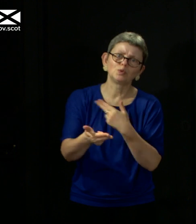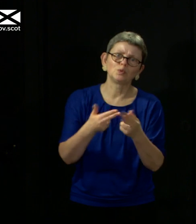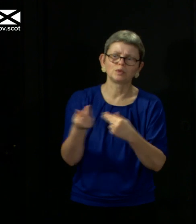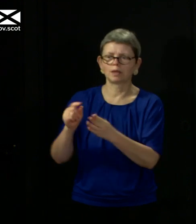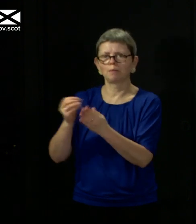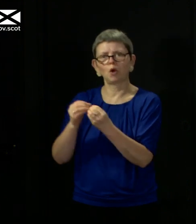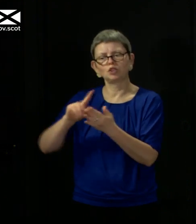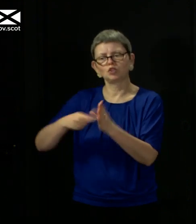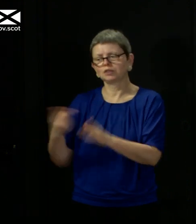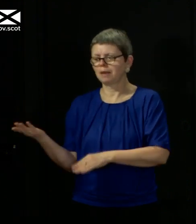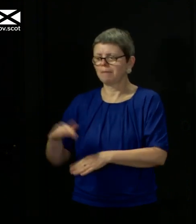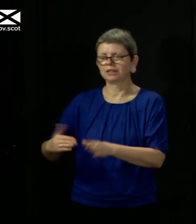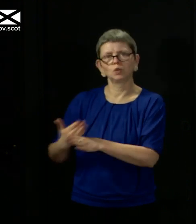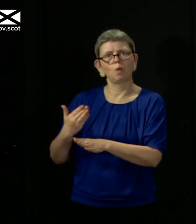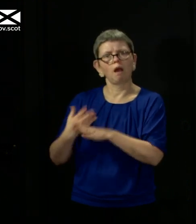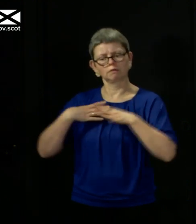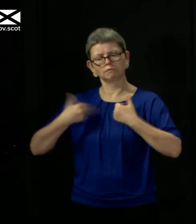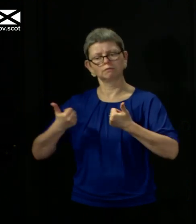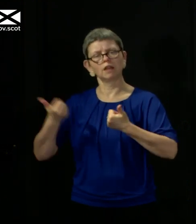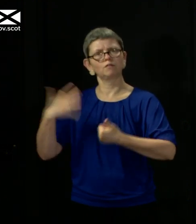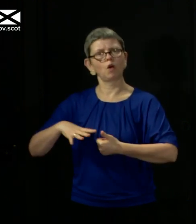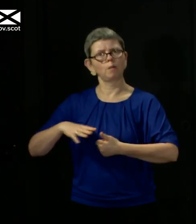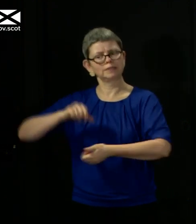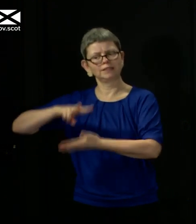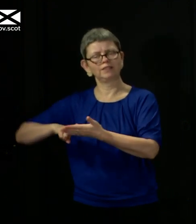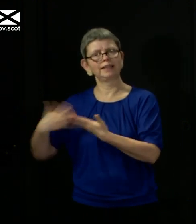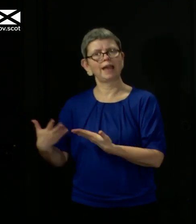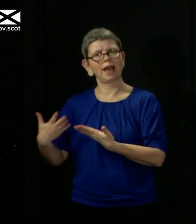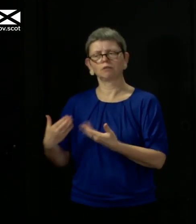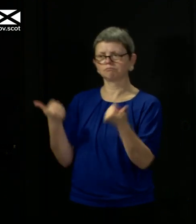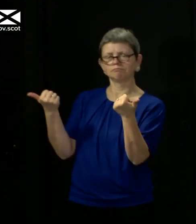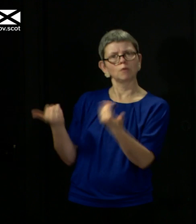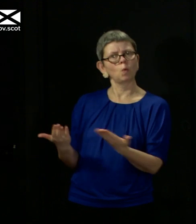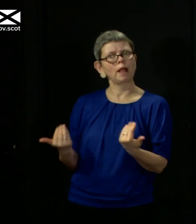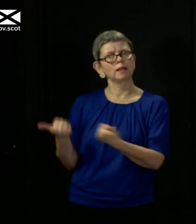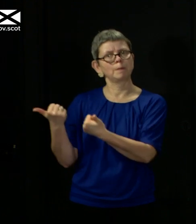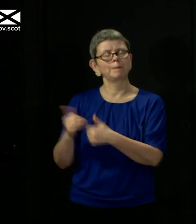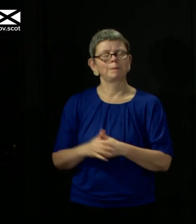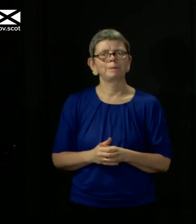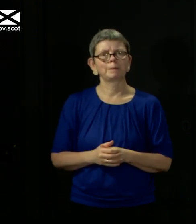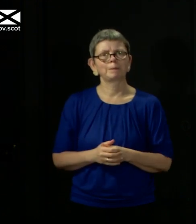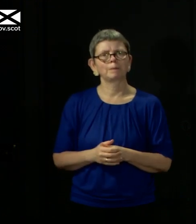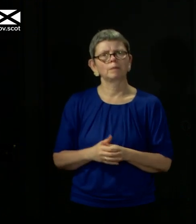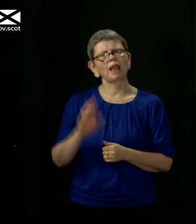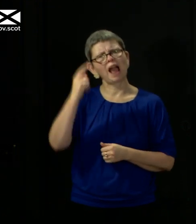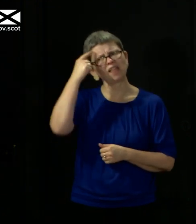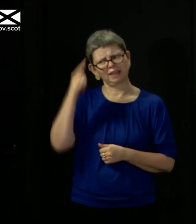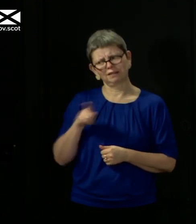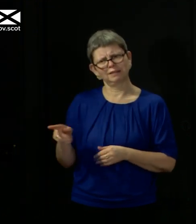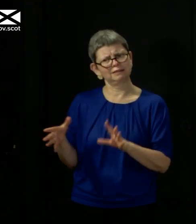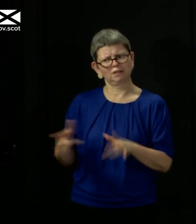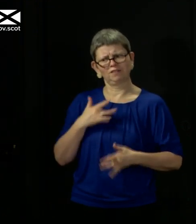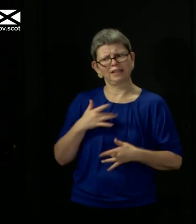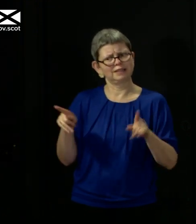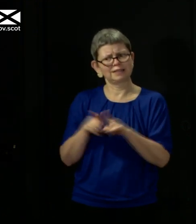today having recovered from the virus. I'm sure everybody will welcome that. I think we are at one in wanting to see